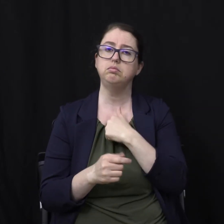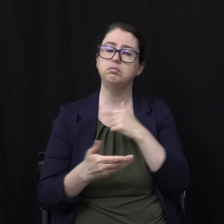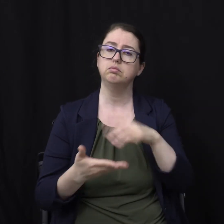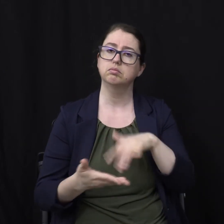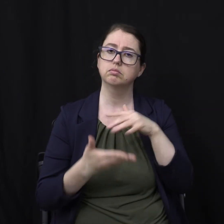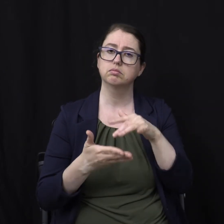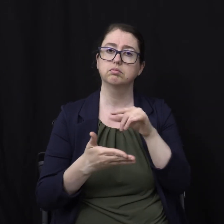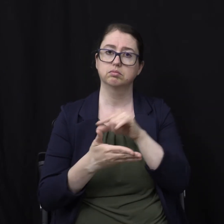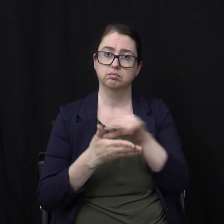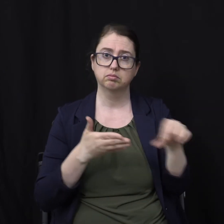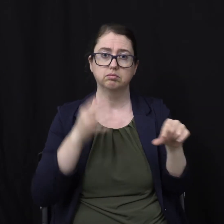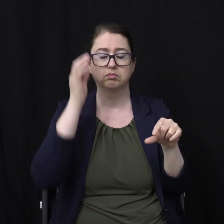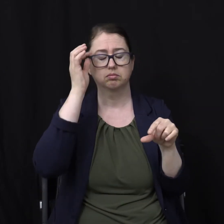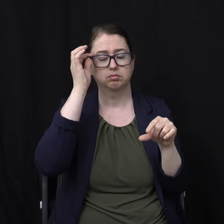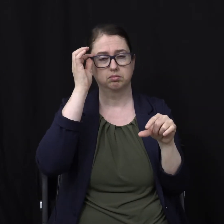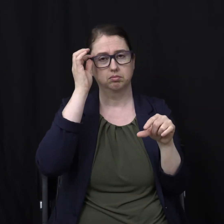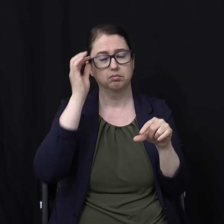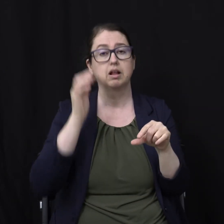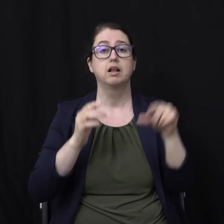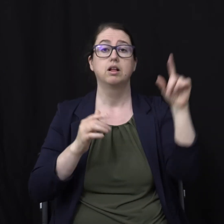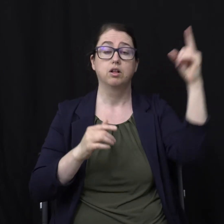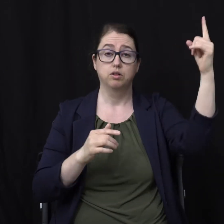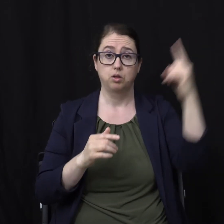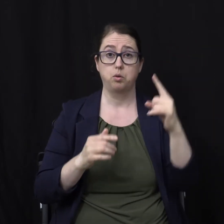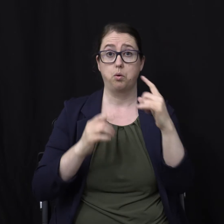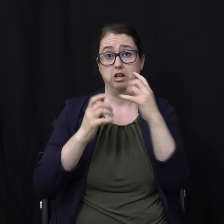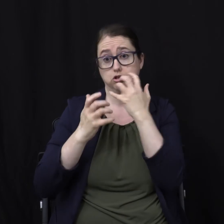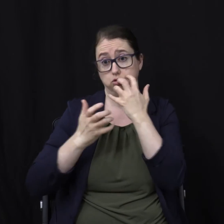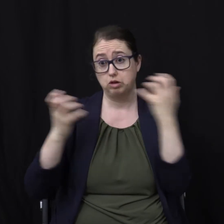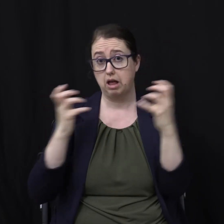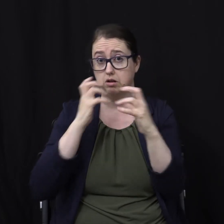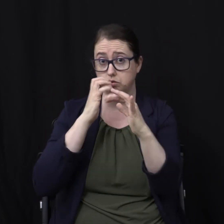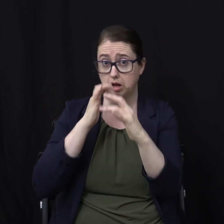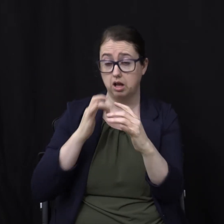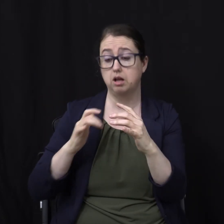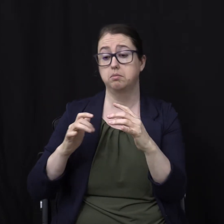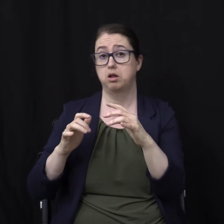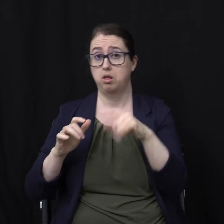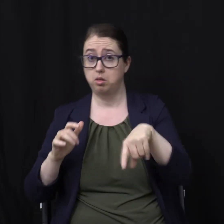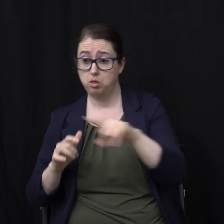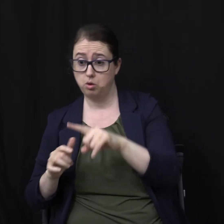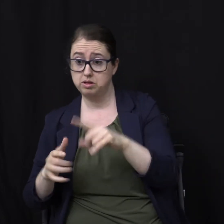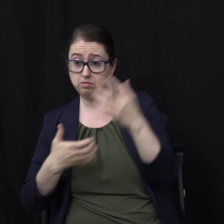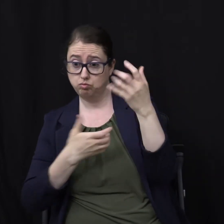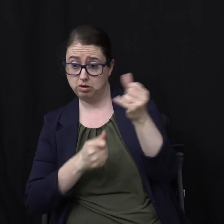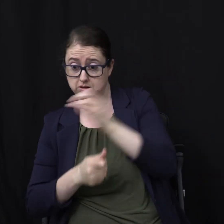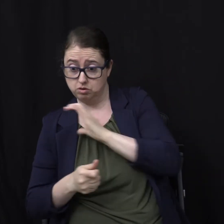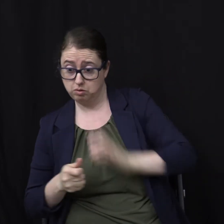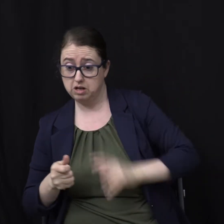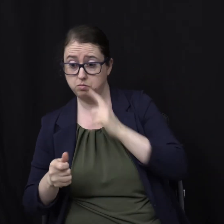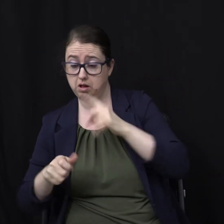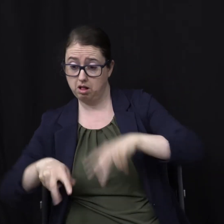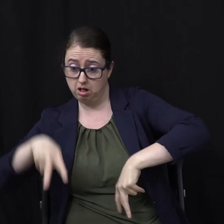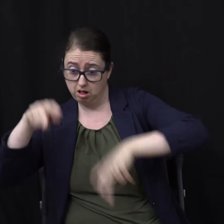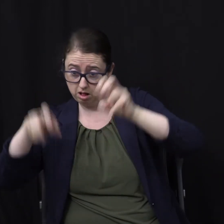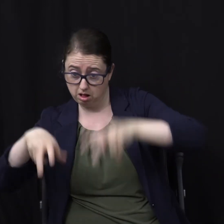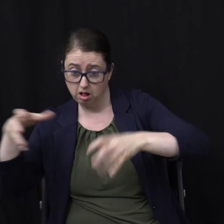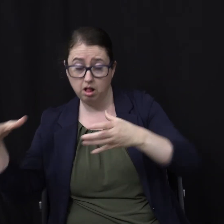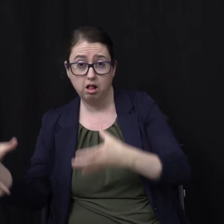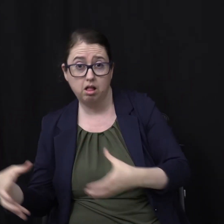descend from heaven With a shout And the dead in Christ Will rise first And we are caught up Together with them To meet the Lord In the air Jesus said In